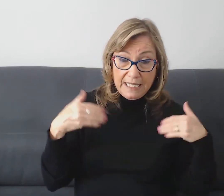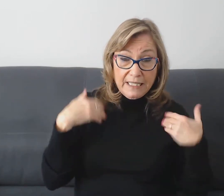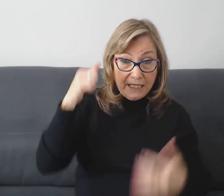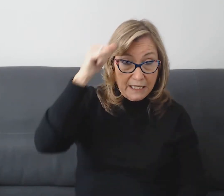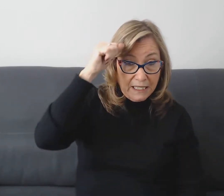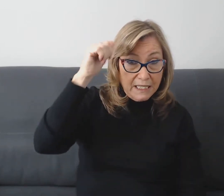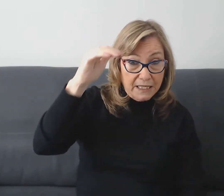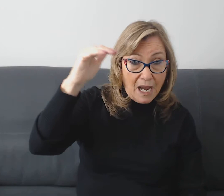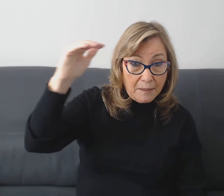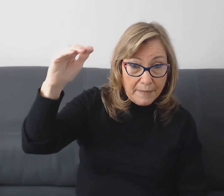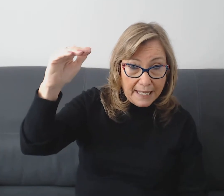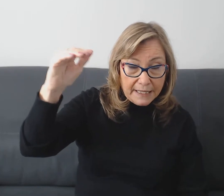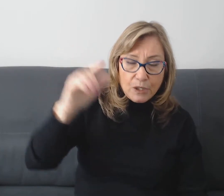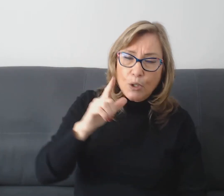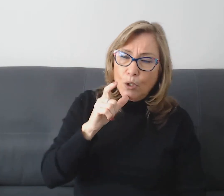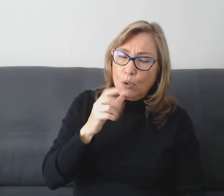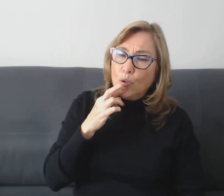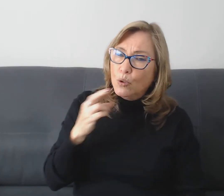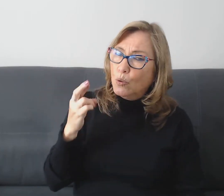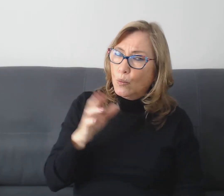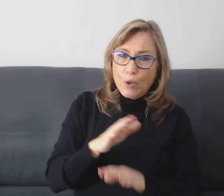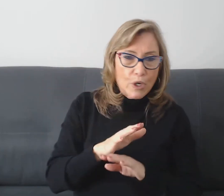were not married to join.